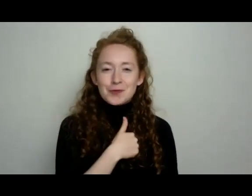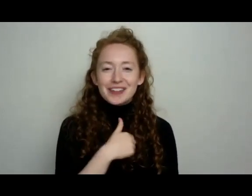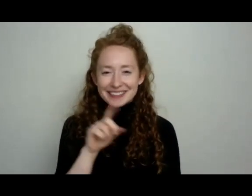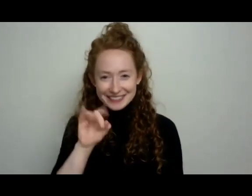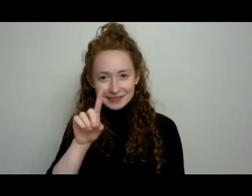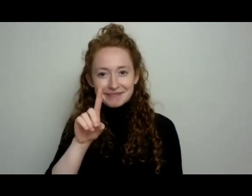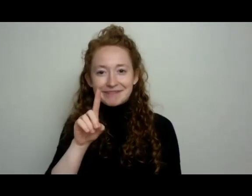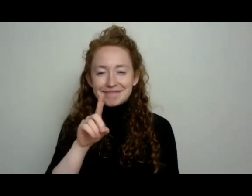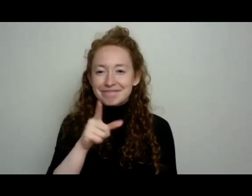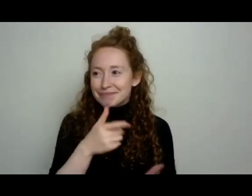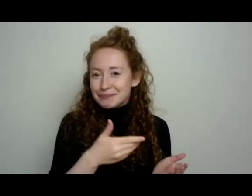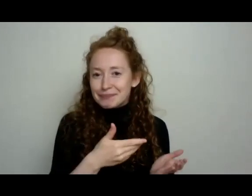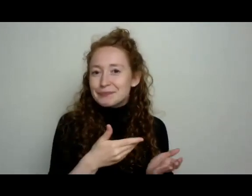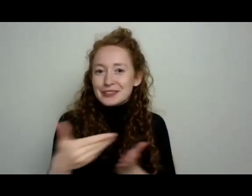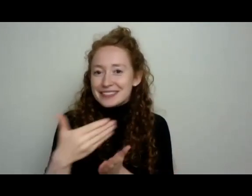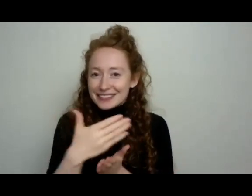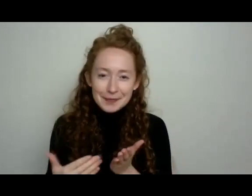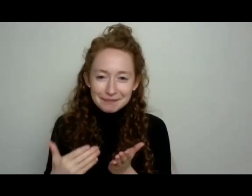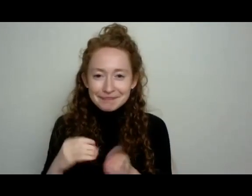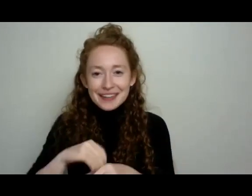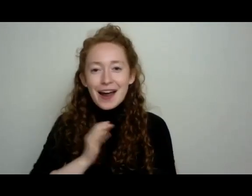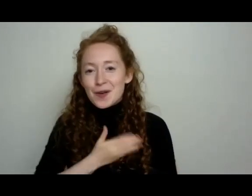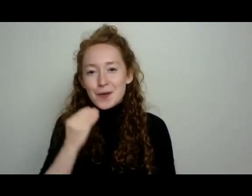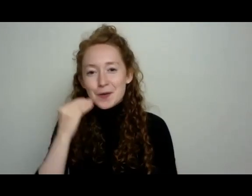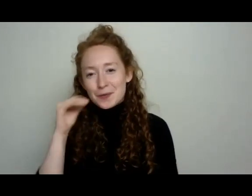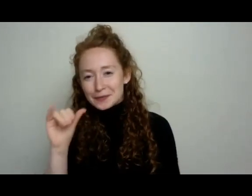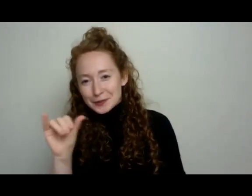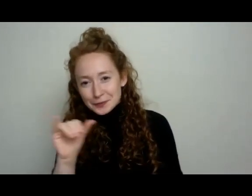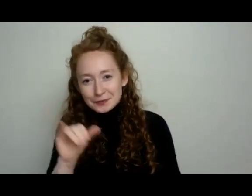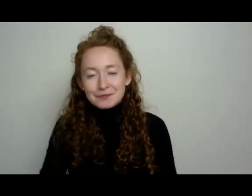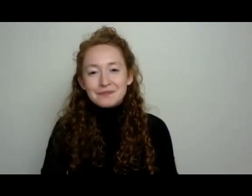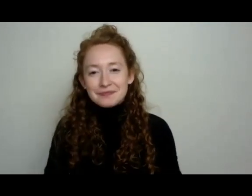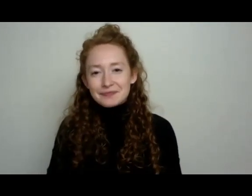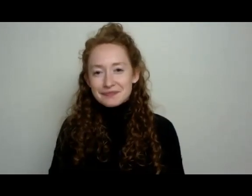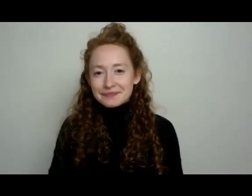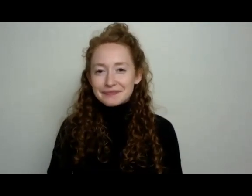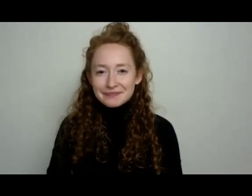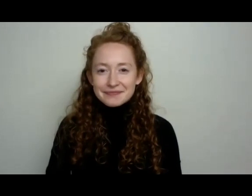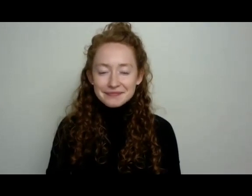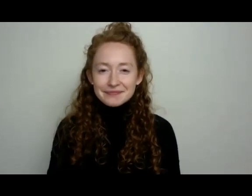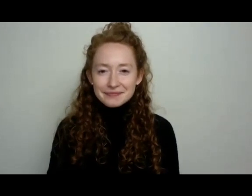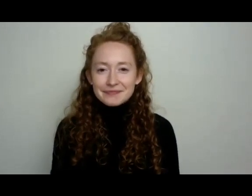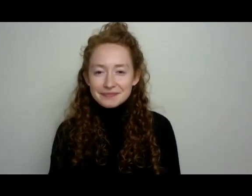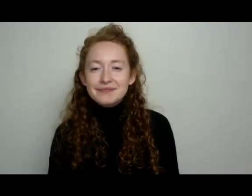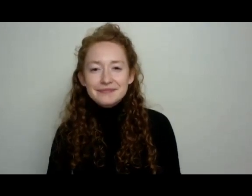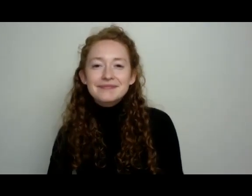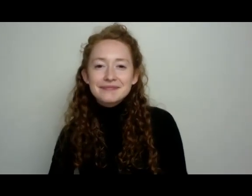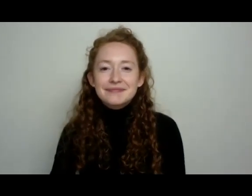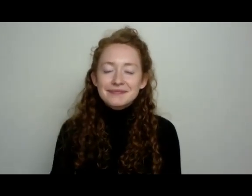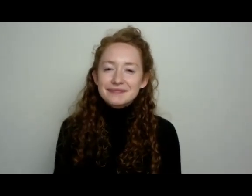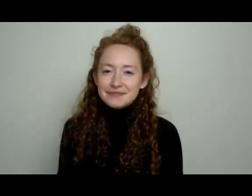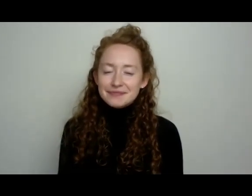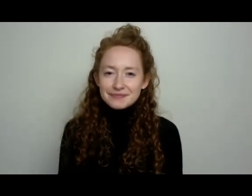into our home as well. And I hope, if you haven't already, that you do the same so soon.